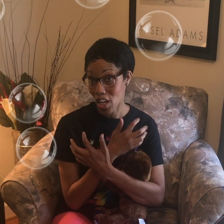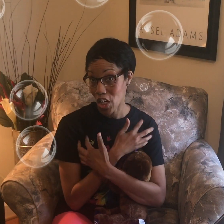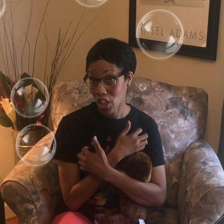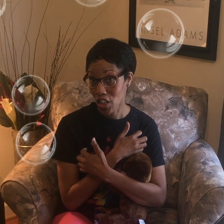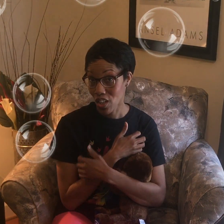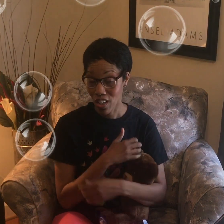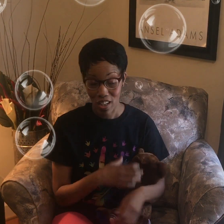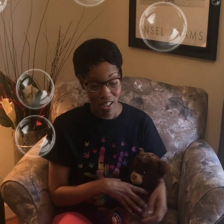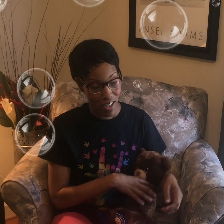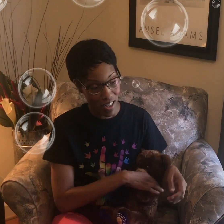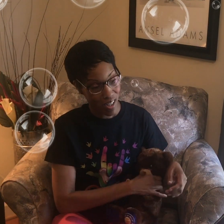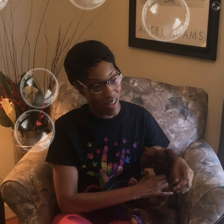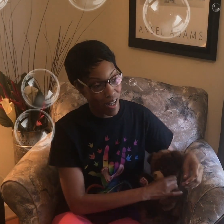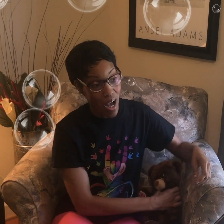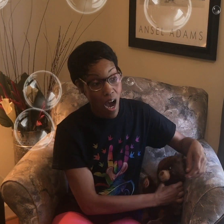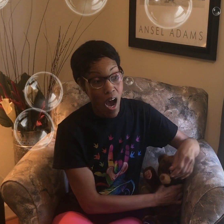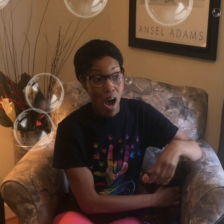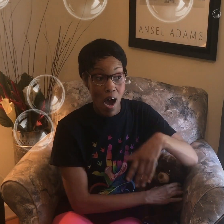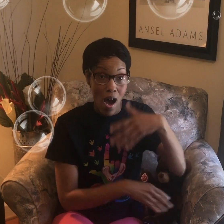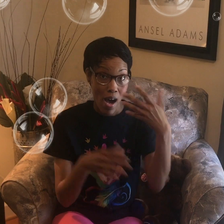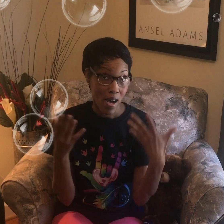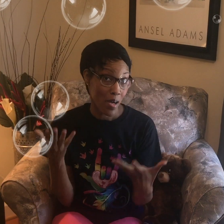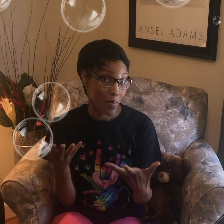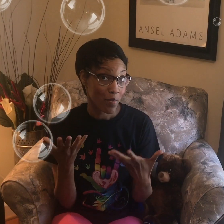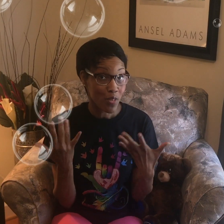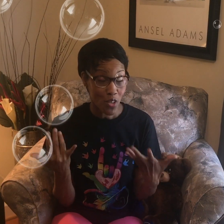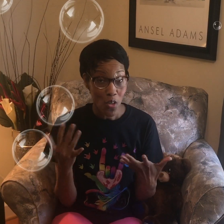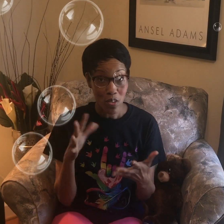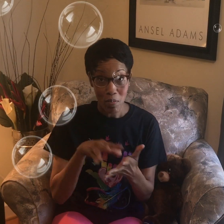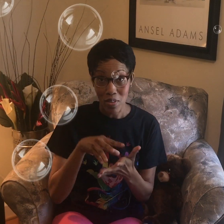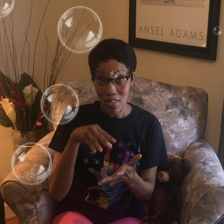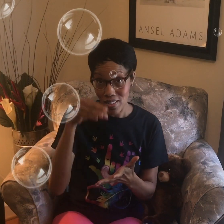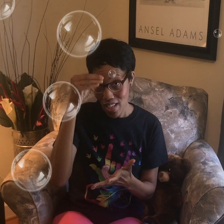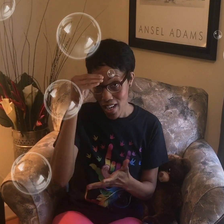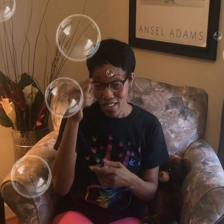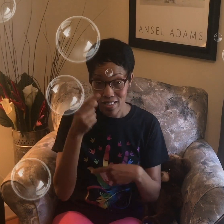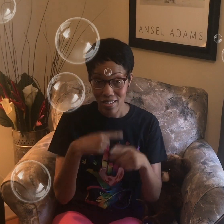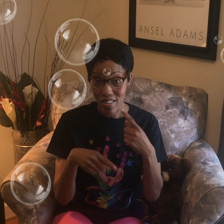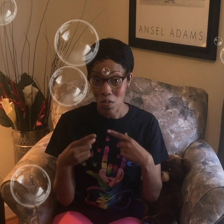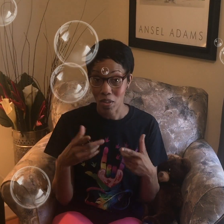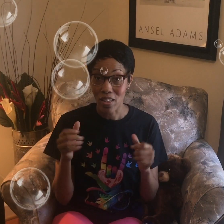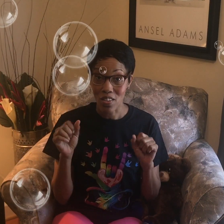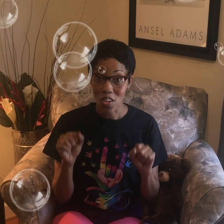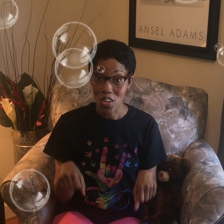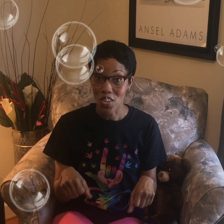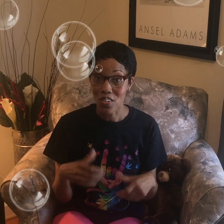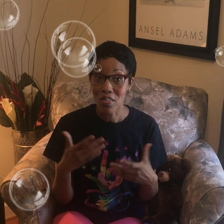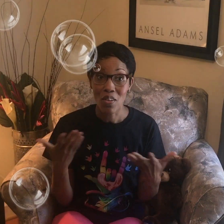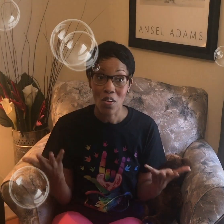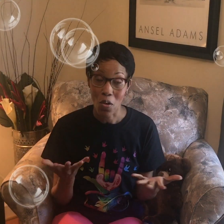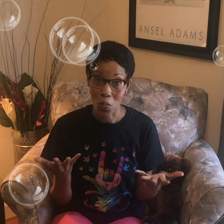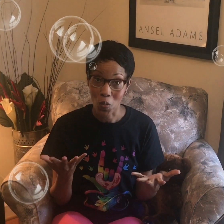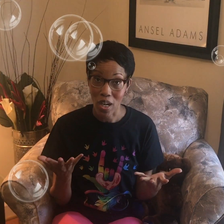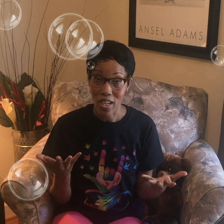so some of the signs that we can learn are what